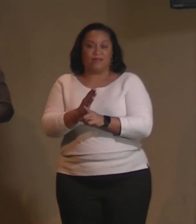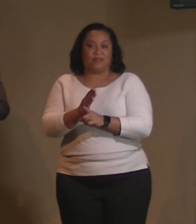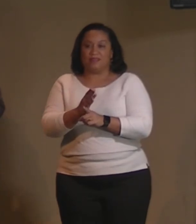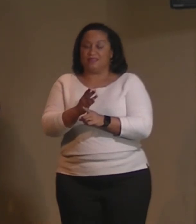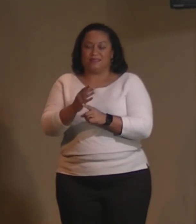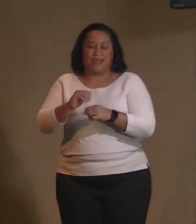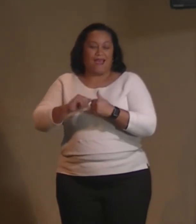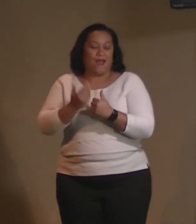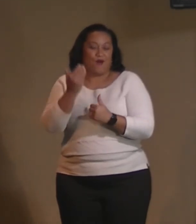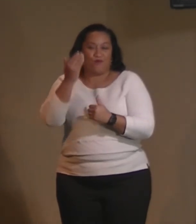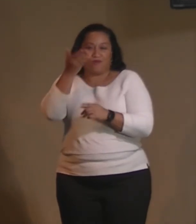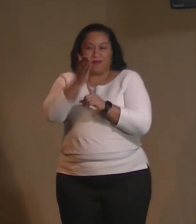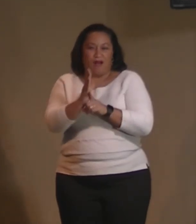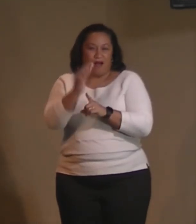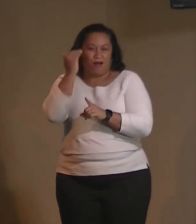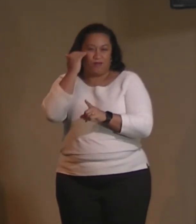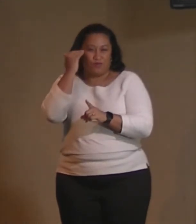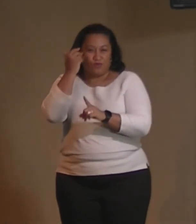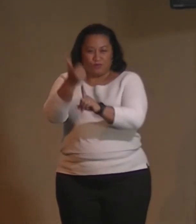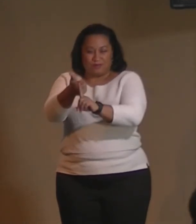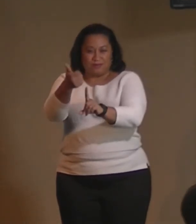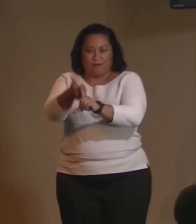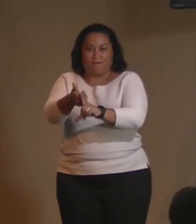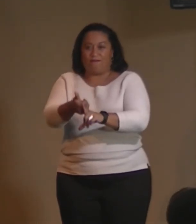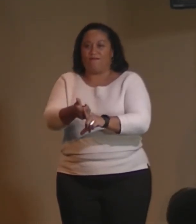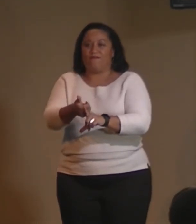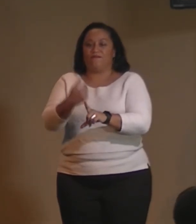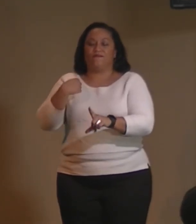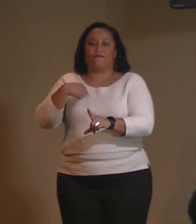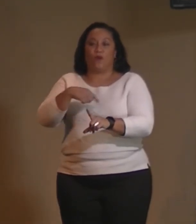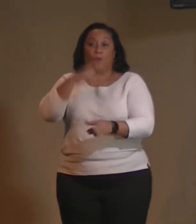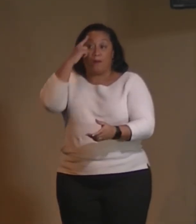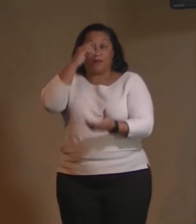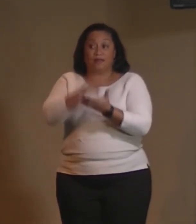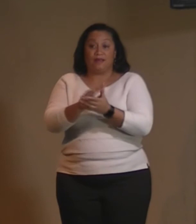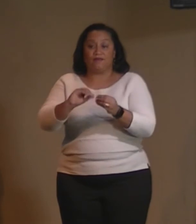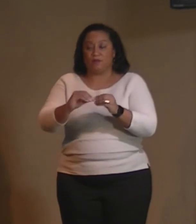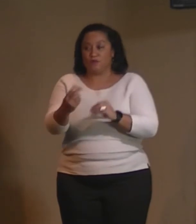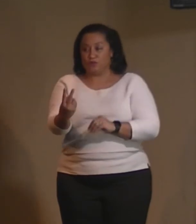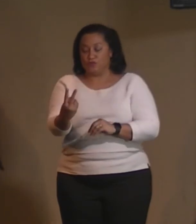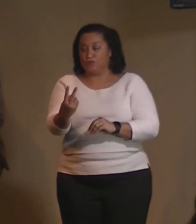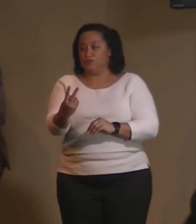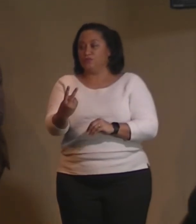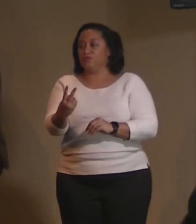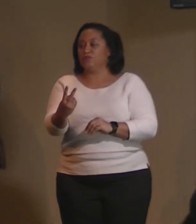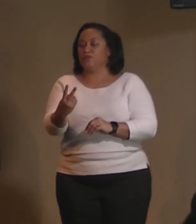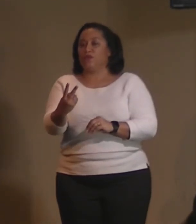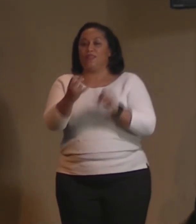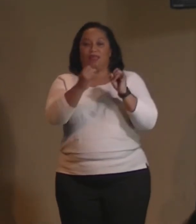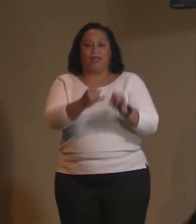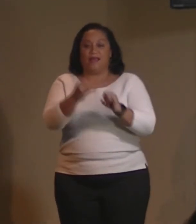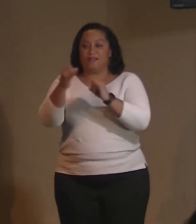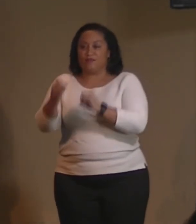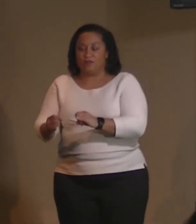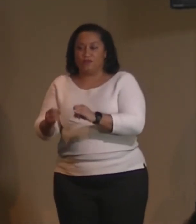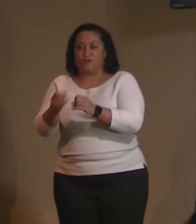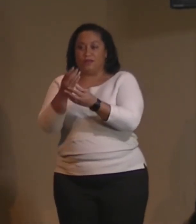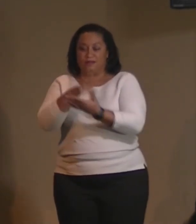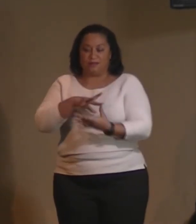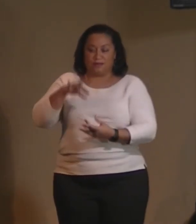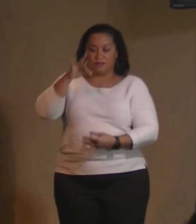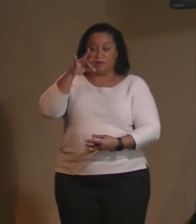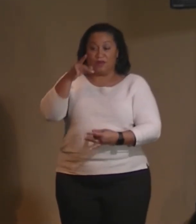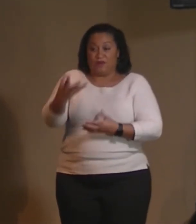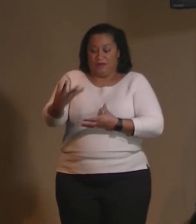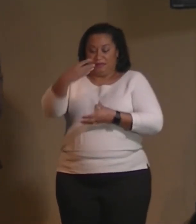how God knows itself. We believe, number two, we believe in the individualization of the spirit in